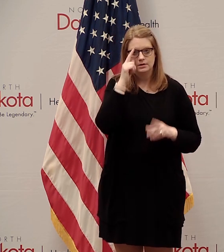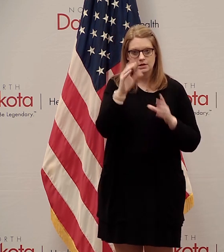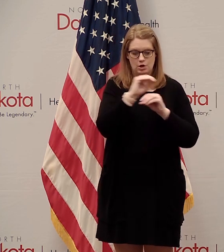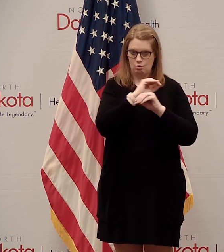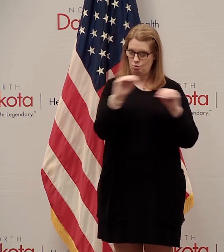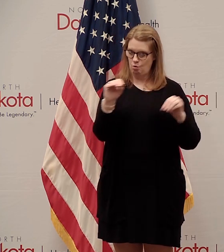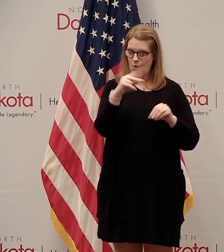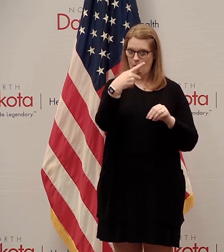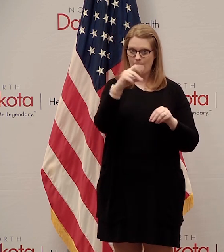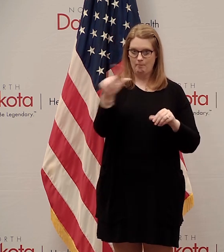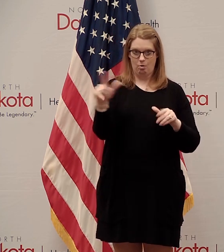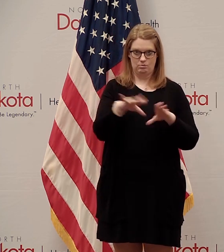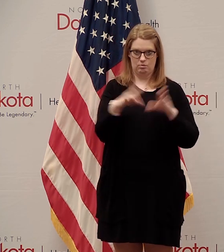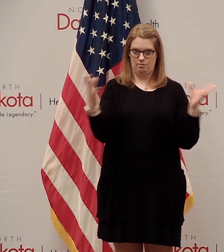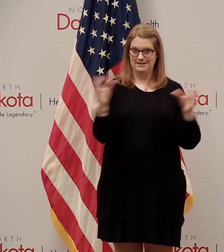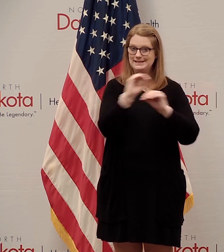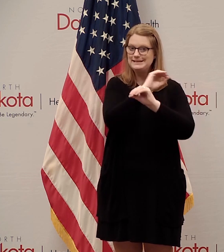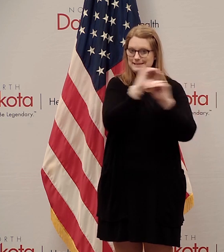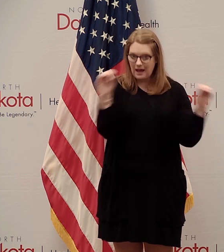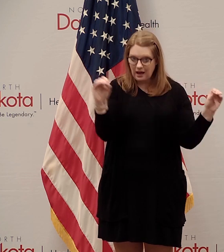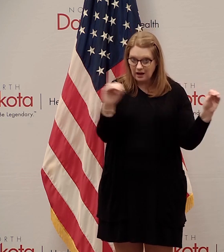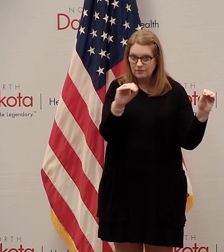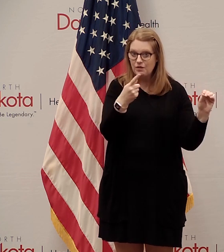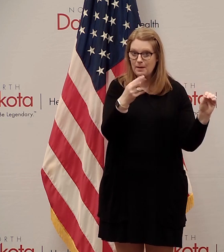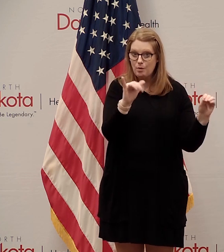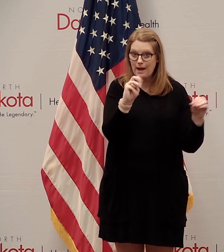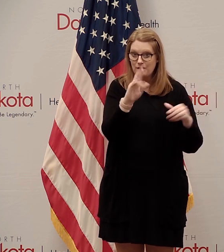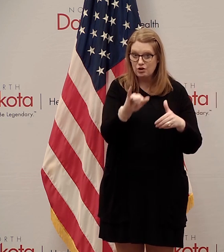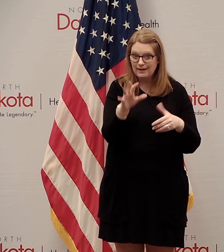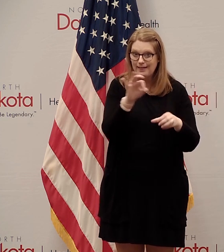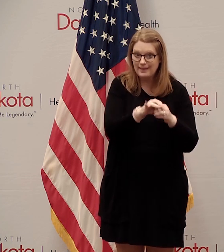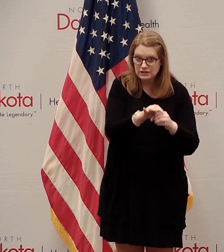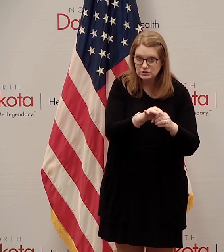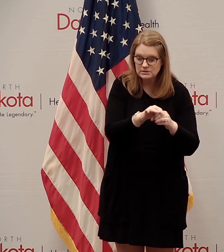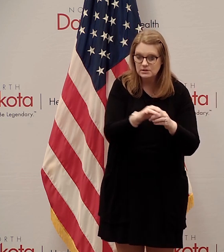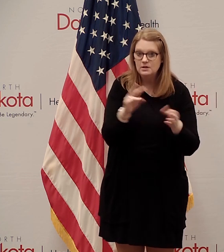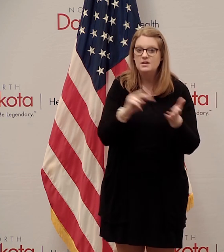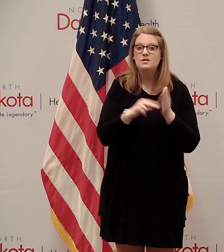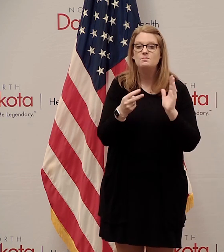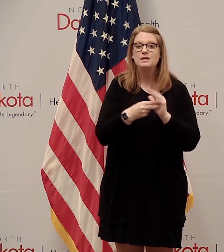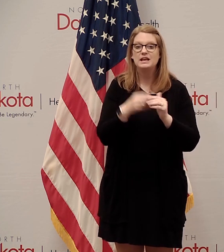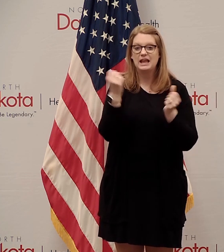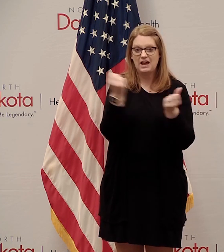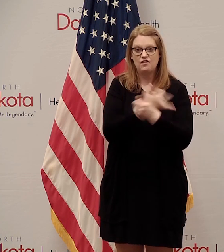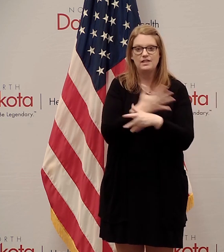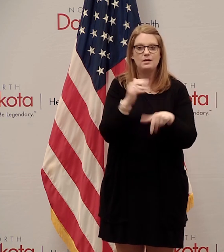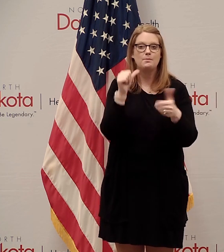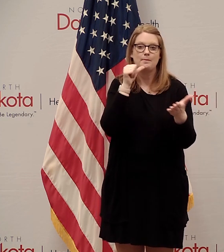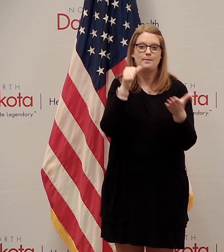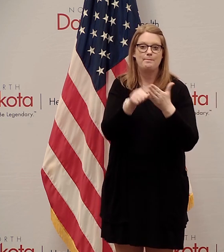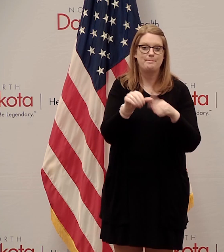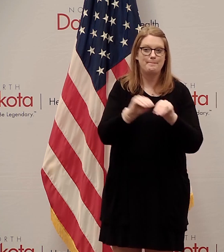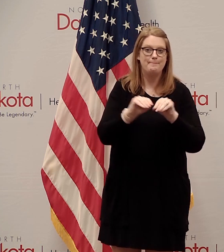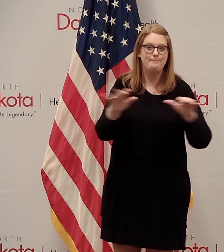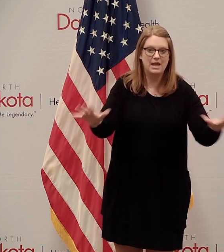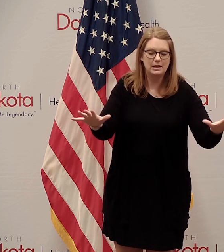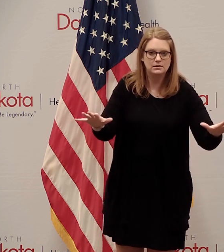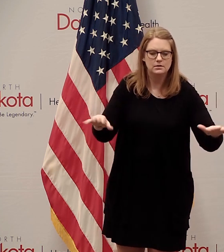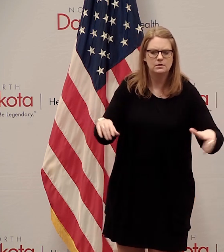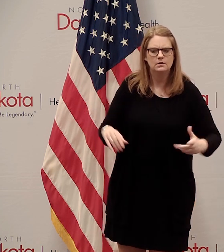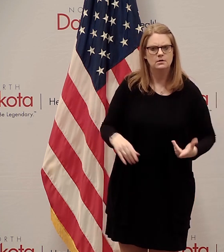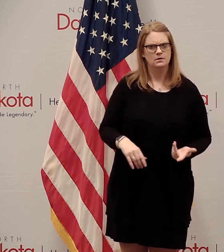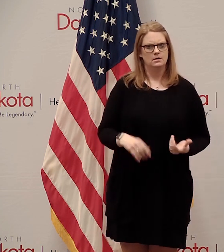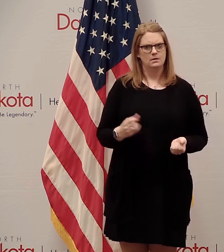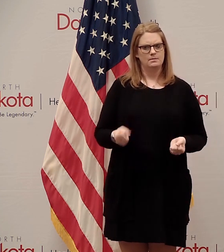polling locations open in the state of North Dakota for primary elections. All ballots will be issued through the mail. So again, while that may seem like a shocking